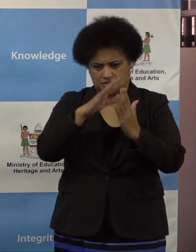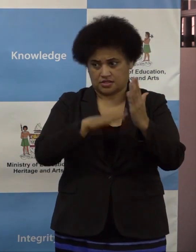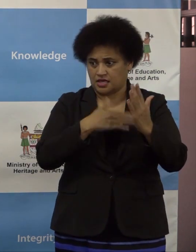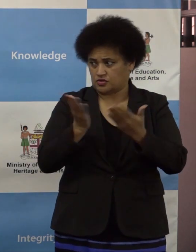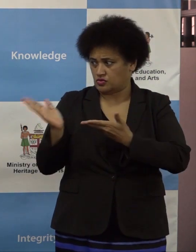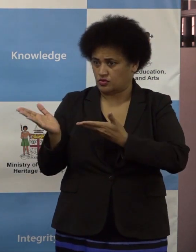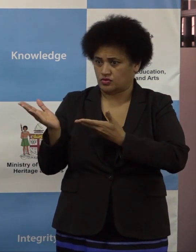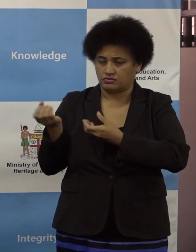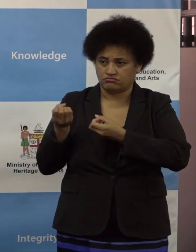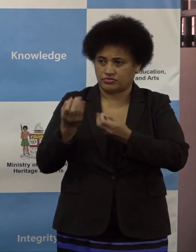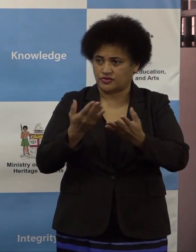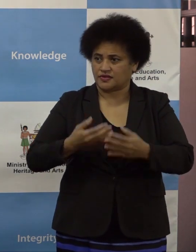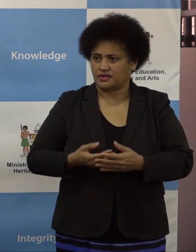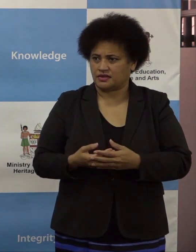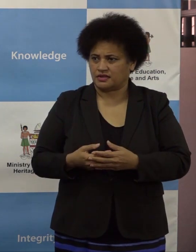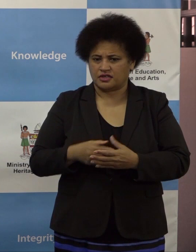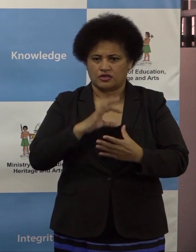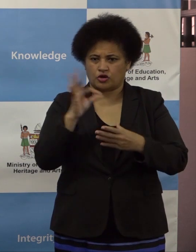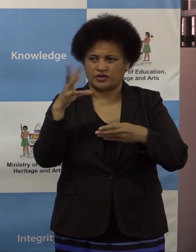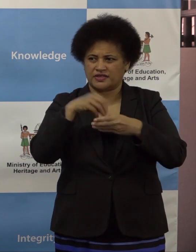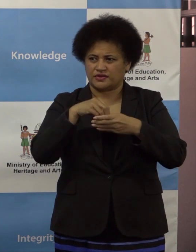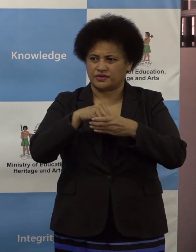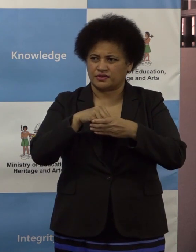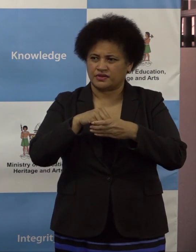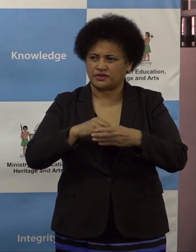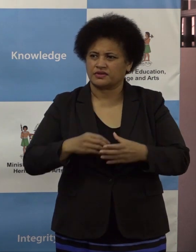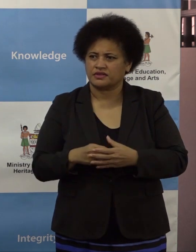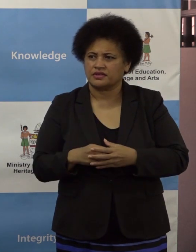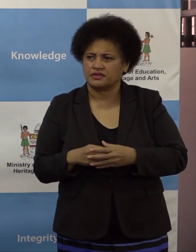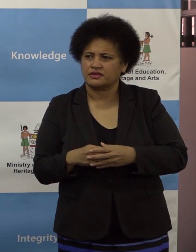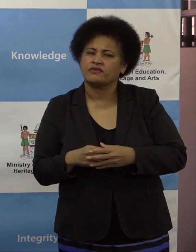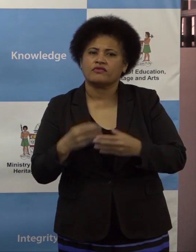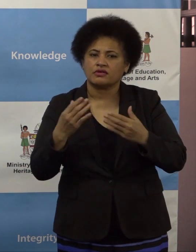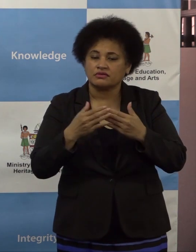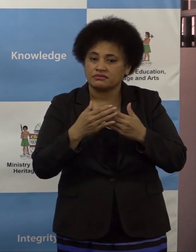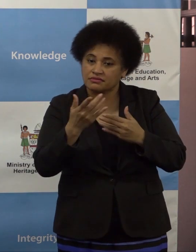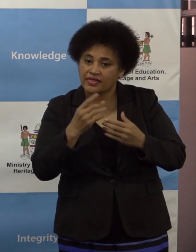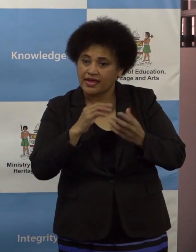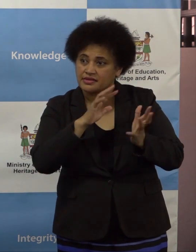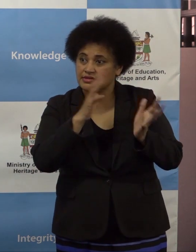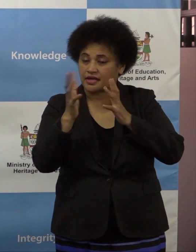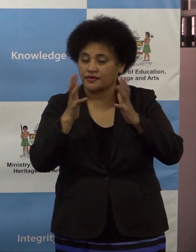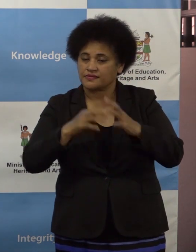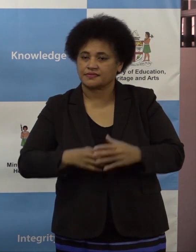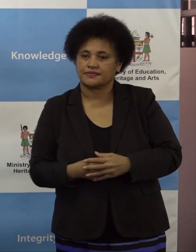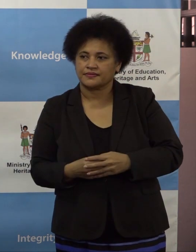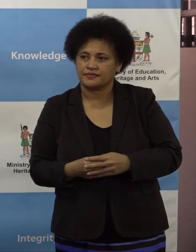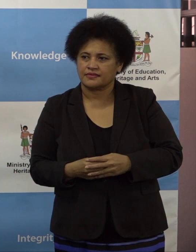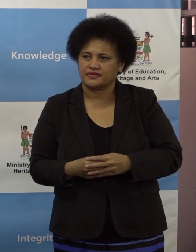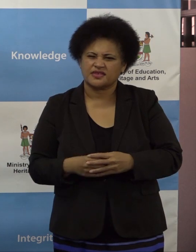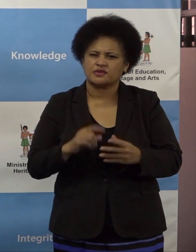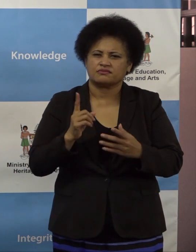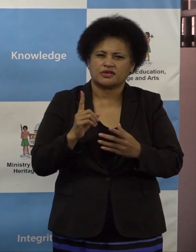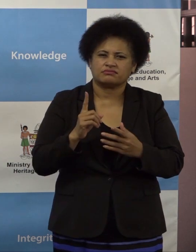does not account for all of this, the forecasted cycle. So what are you looking